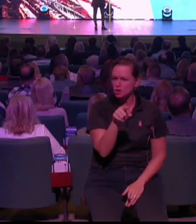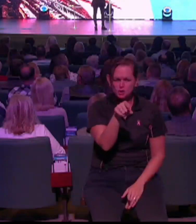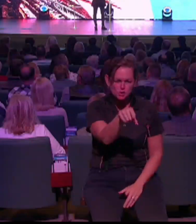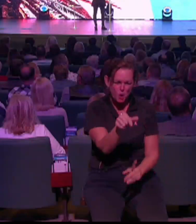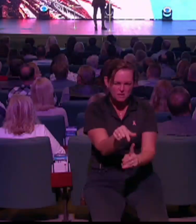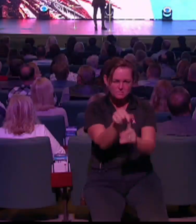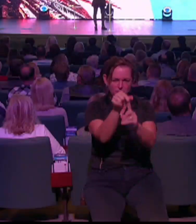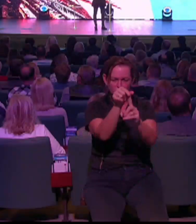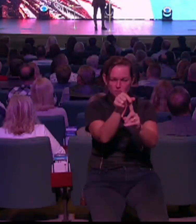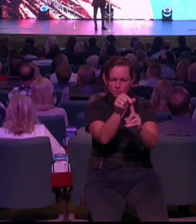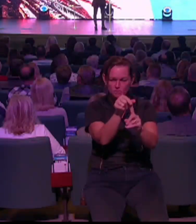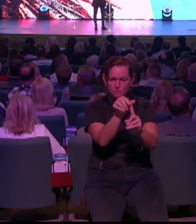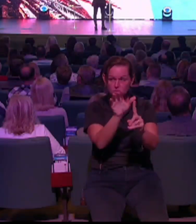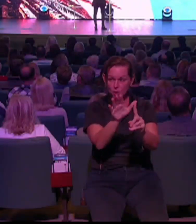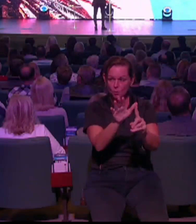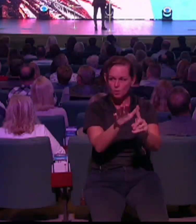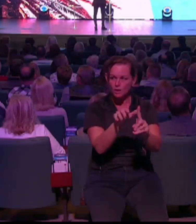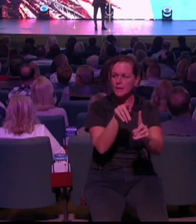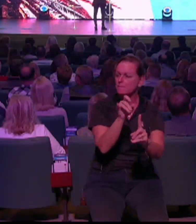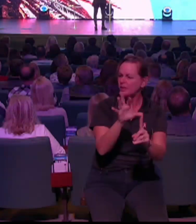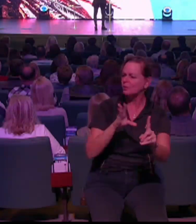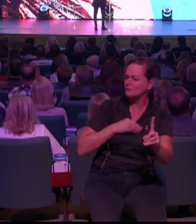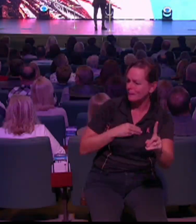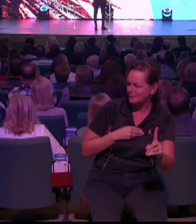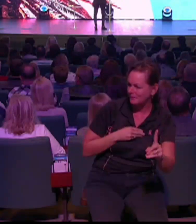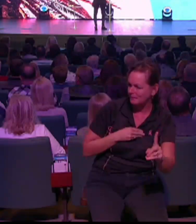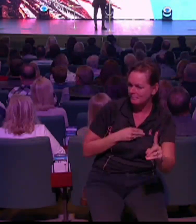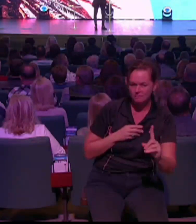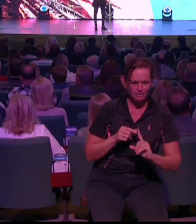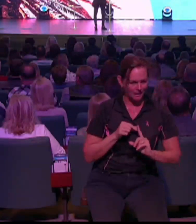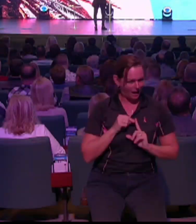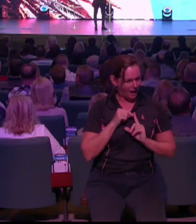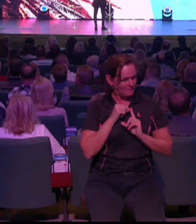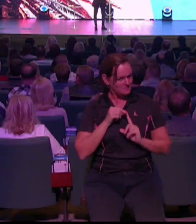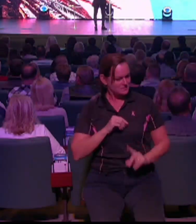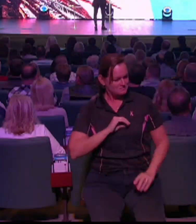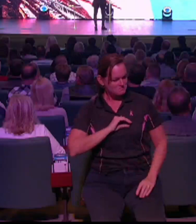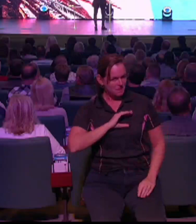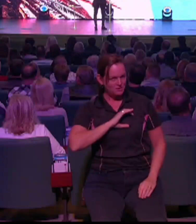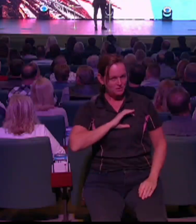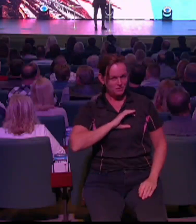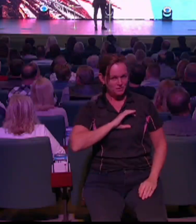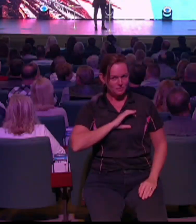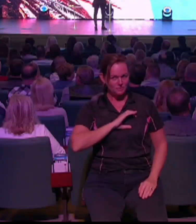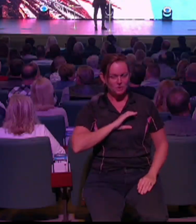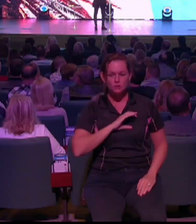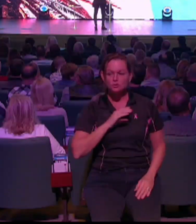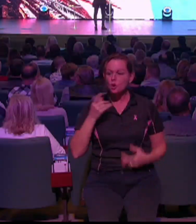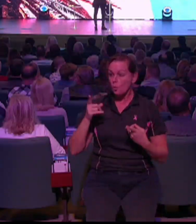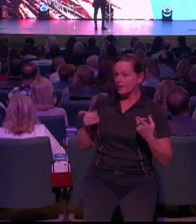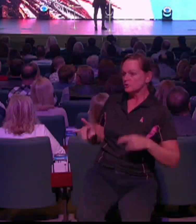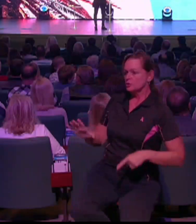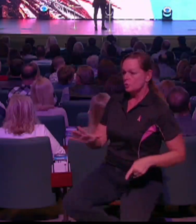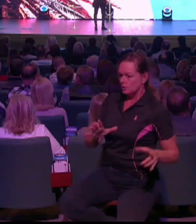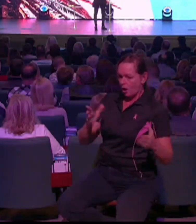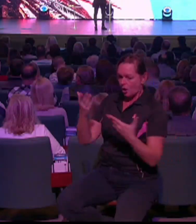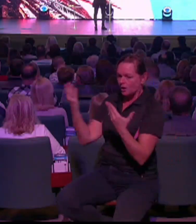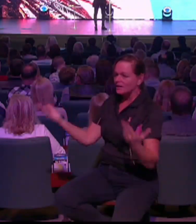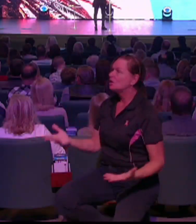really is, then you're in his presence, and he begins to tell you who you really are. Not who